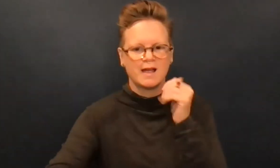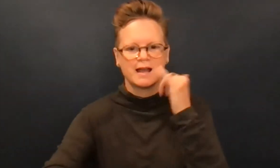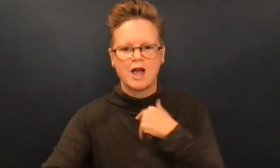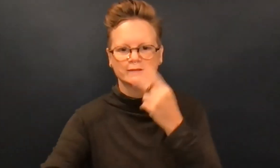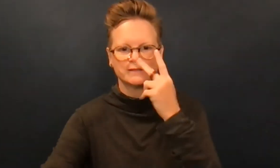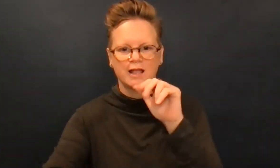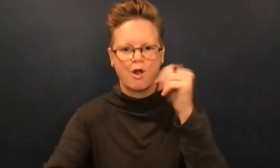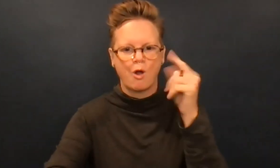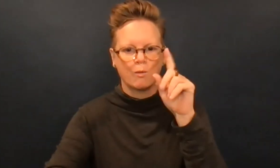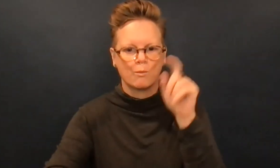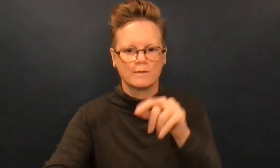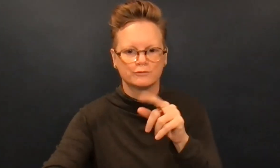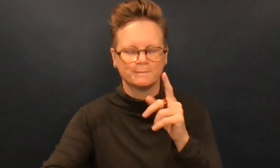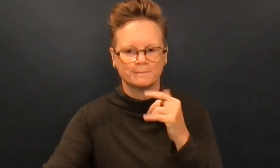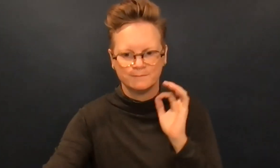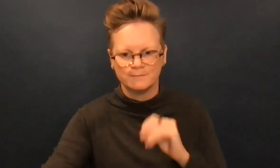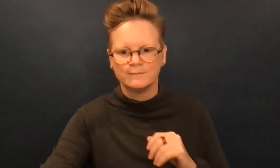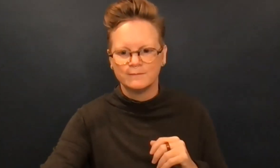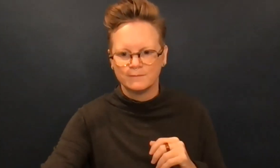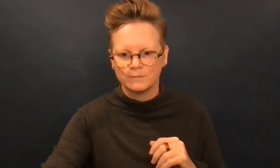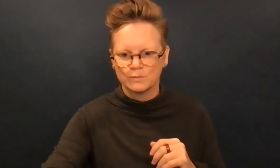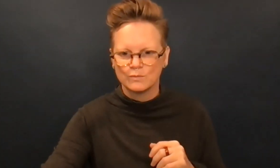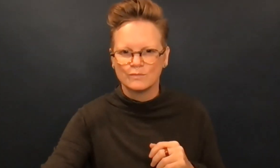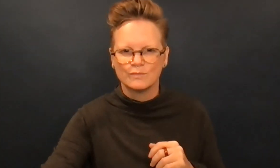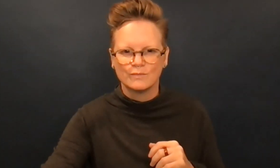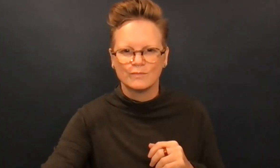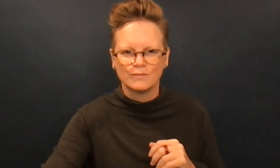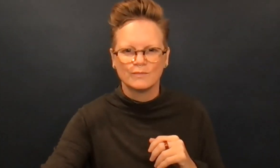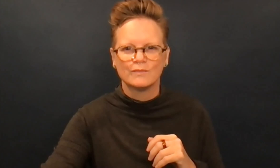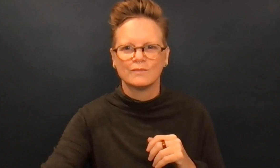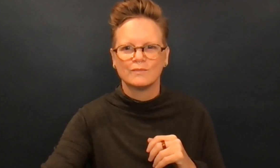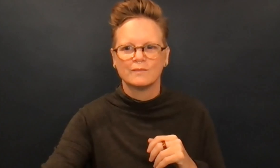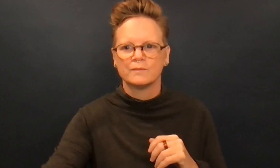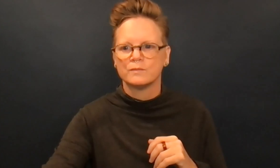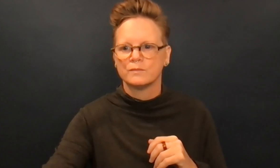Jack says, thank you, Julie. I do see another question has just popped up.